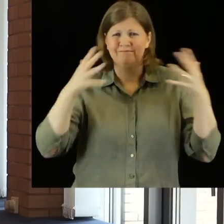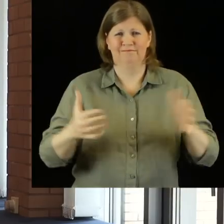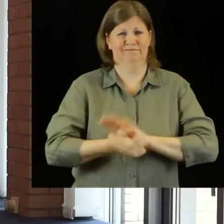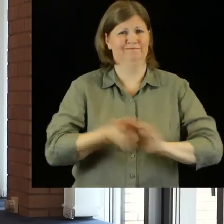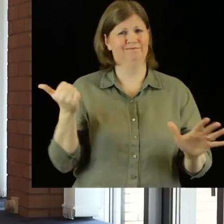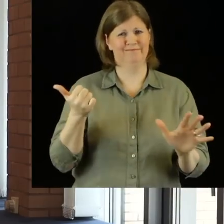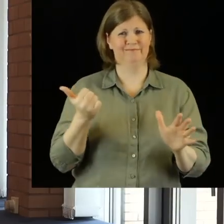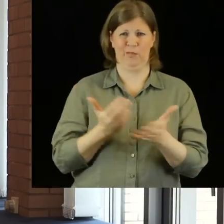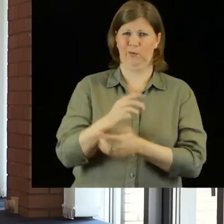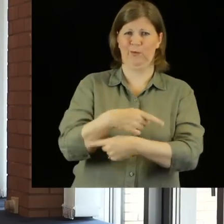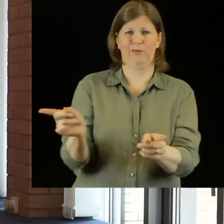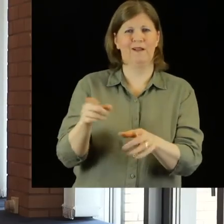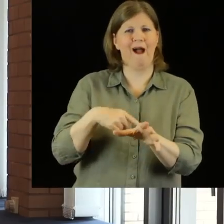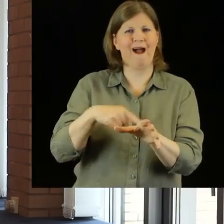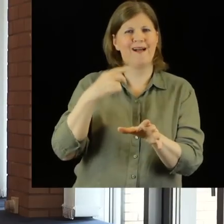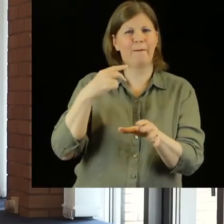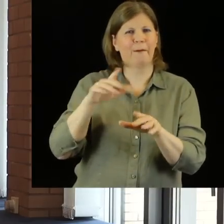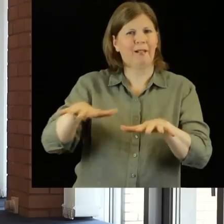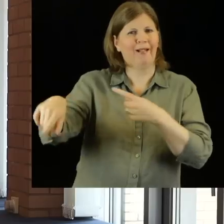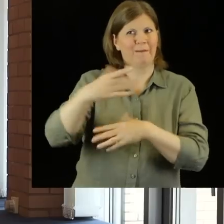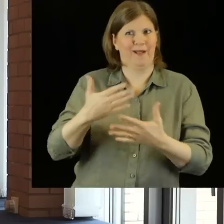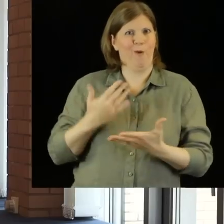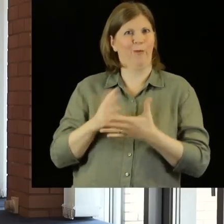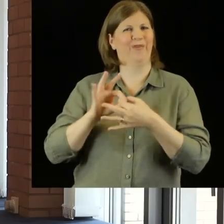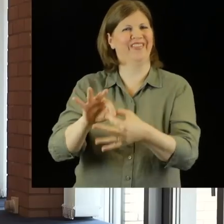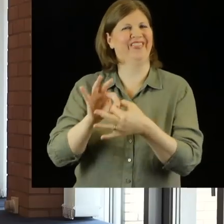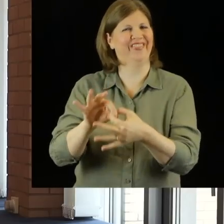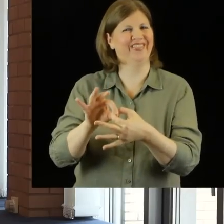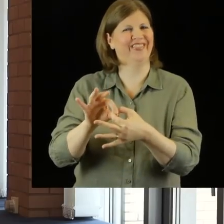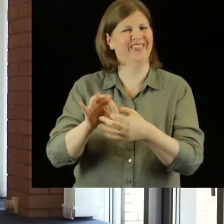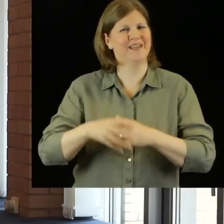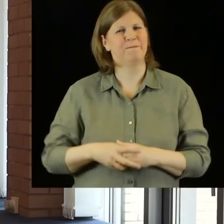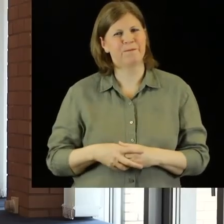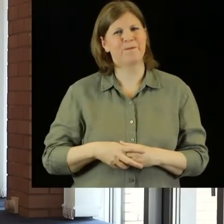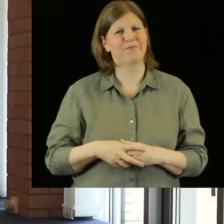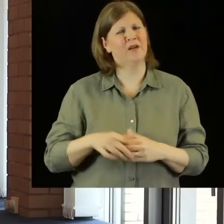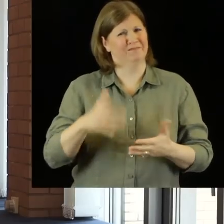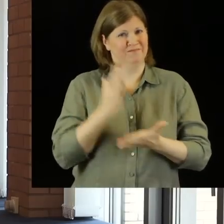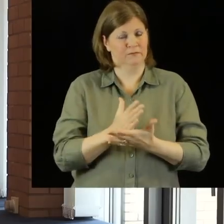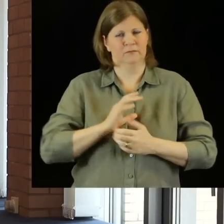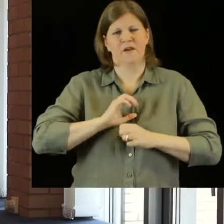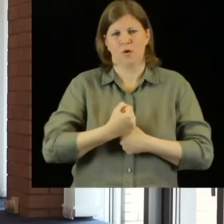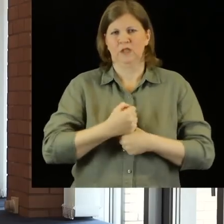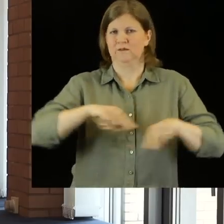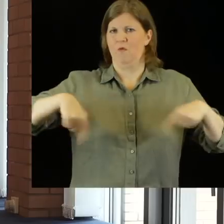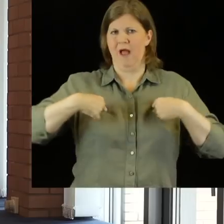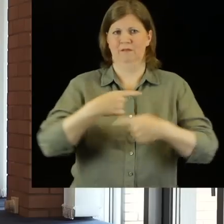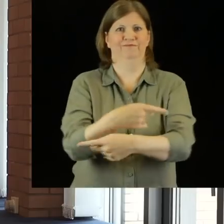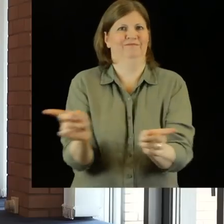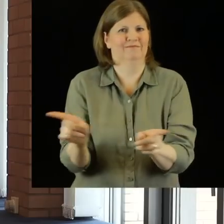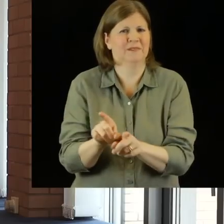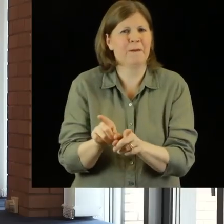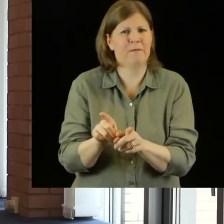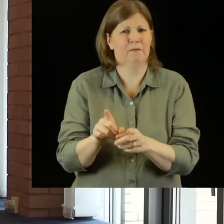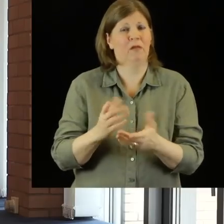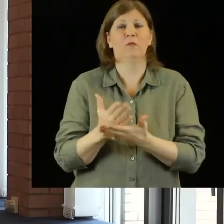an immense amount of talent coming from the young people that we've been working with. It's therefore been really frustrating for us and